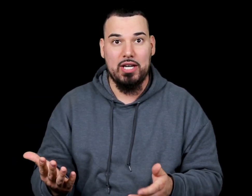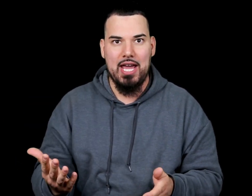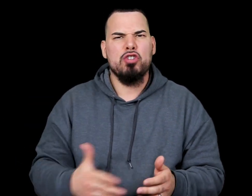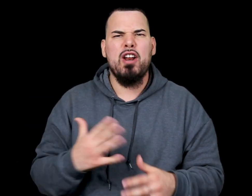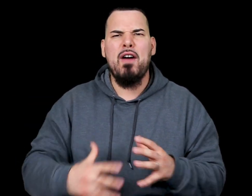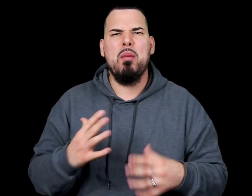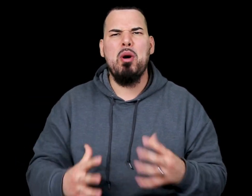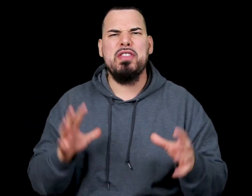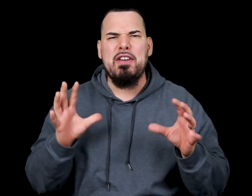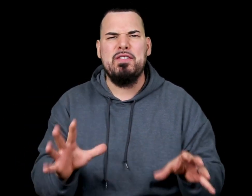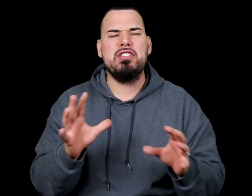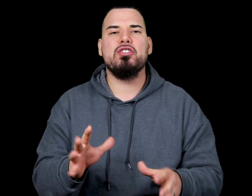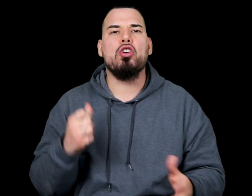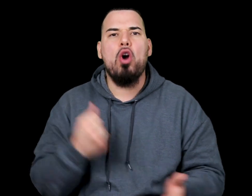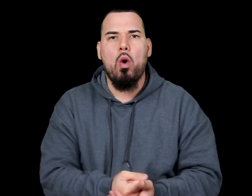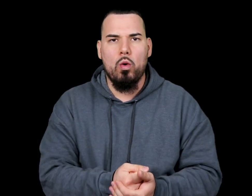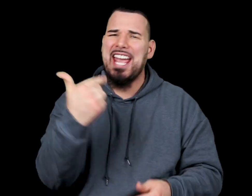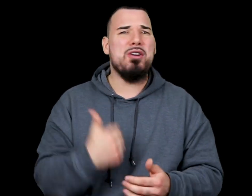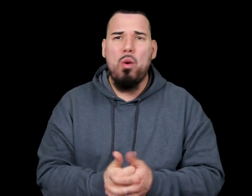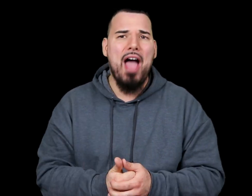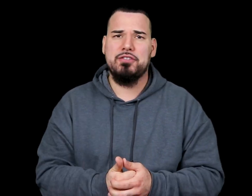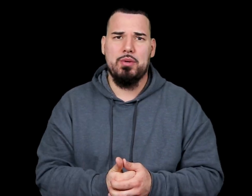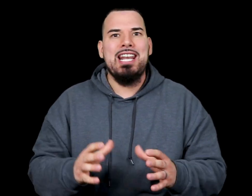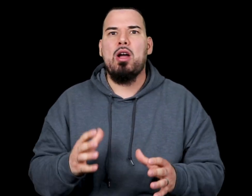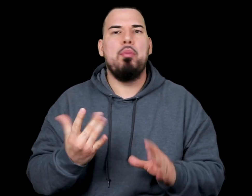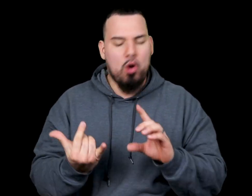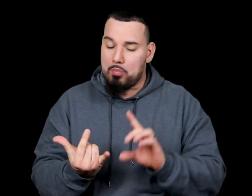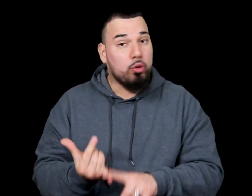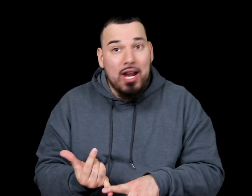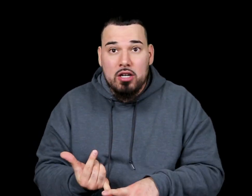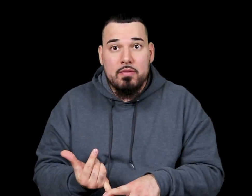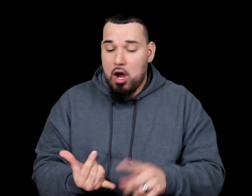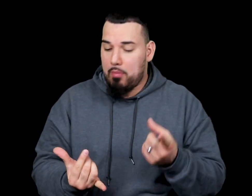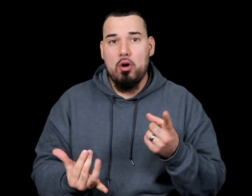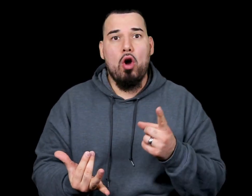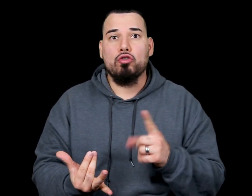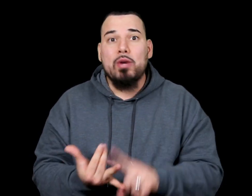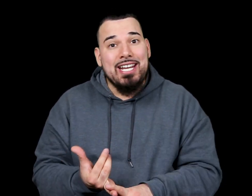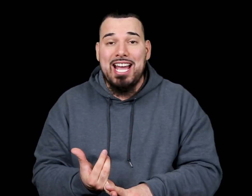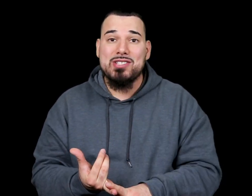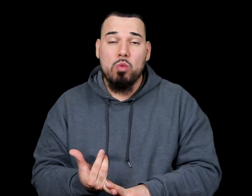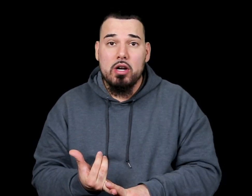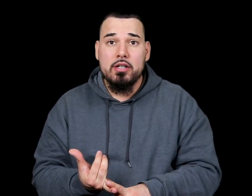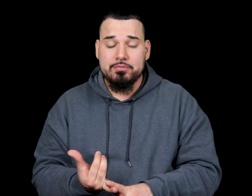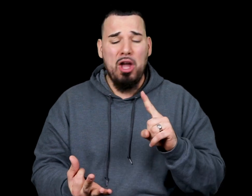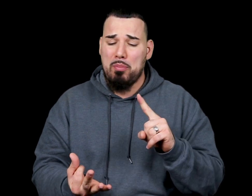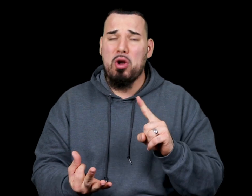Okay? Try to find a book that fits your goal and go after it. Like a book on prayer, a book on reading God's word, a book